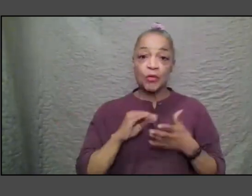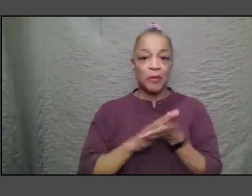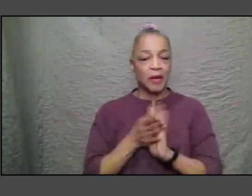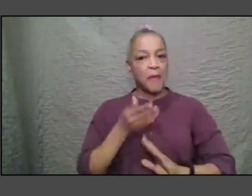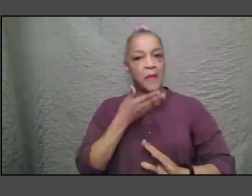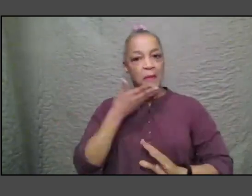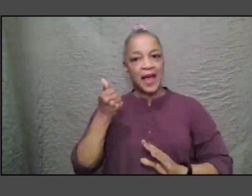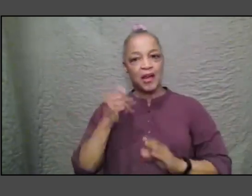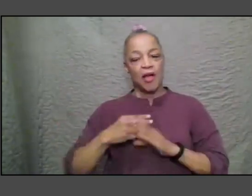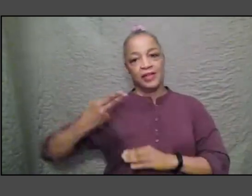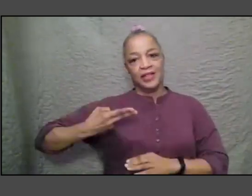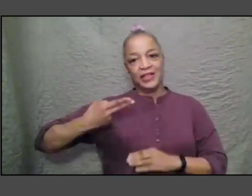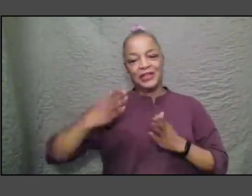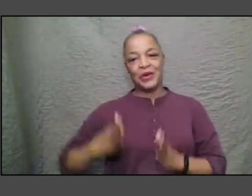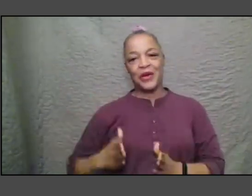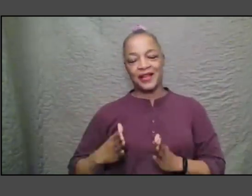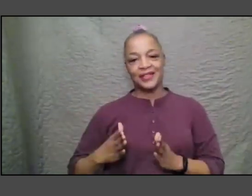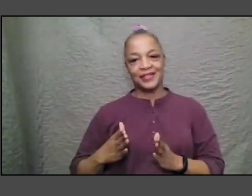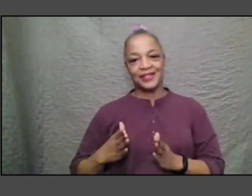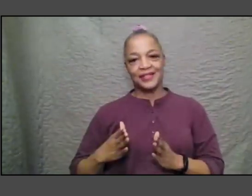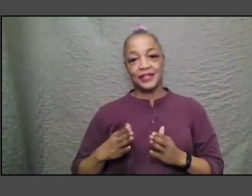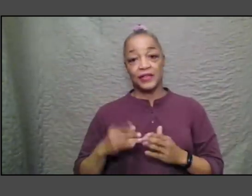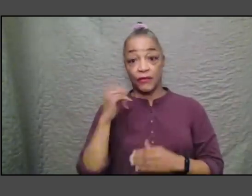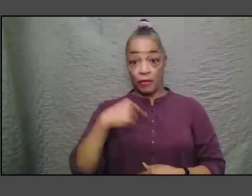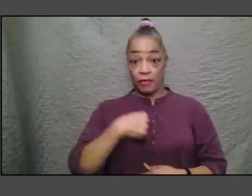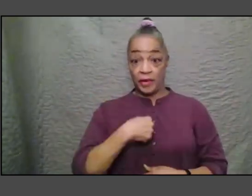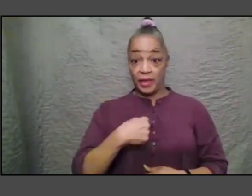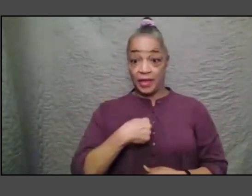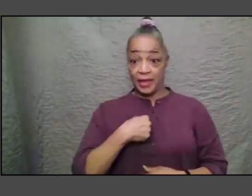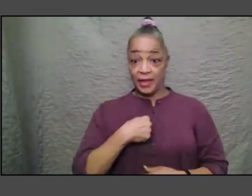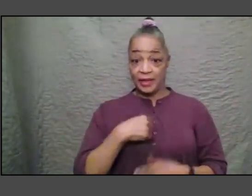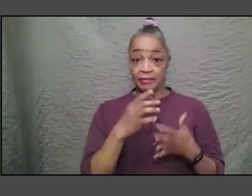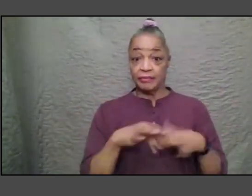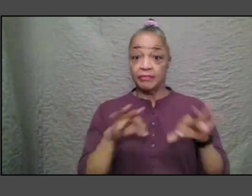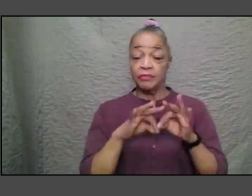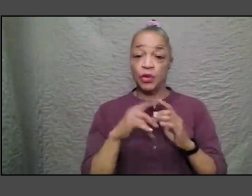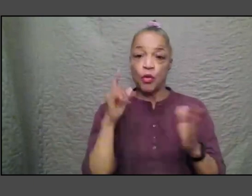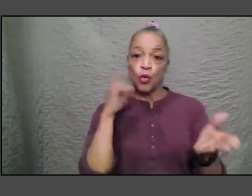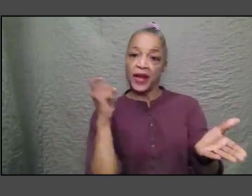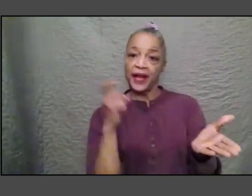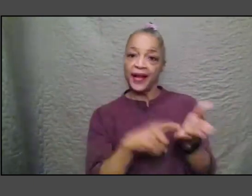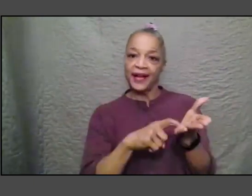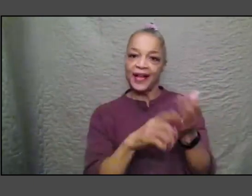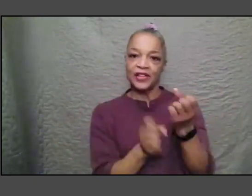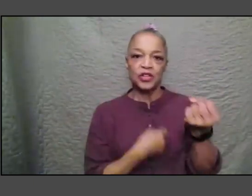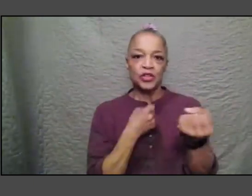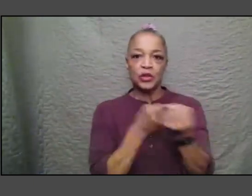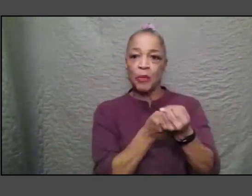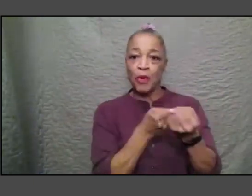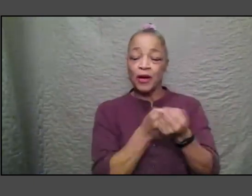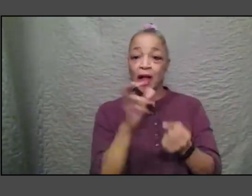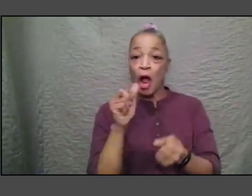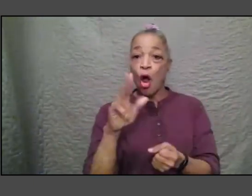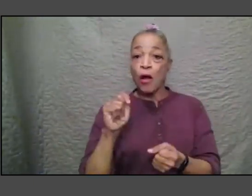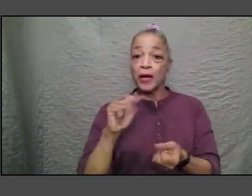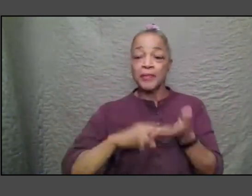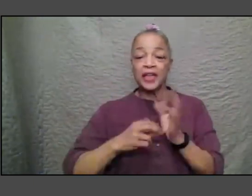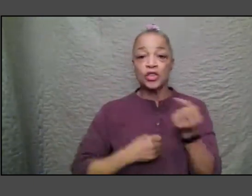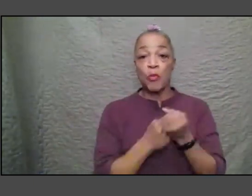ultimately for me it's really about recognizing that supporting art is supporting the artist but it's also supporting